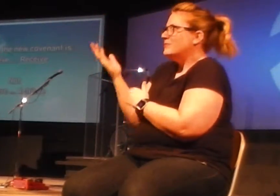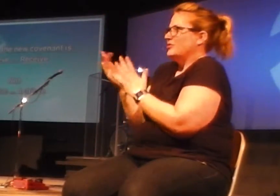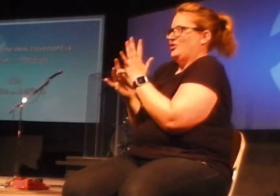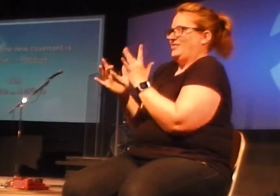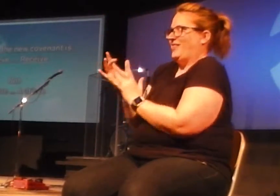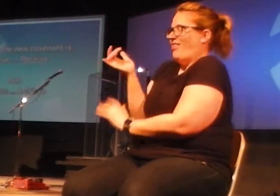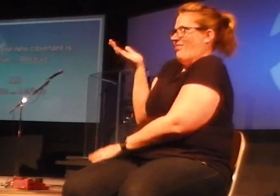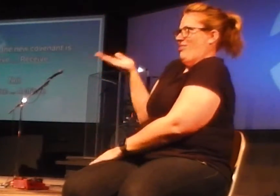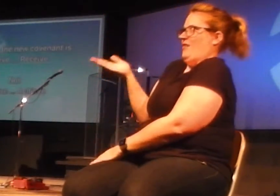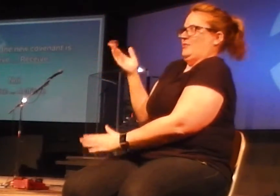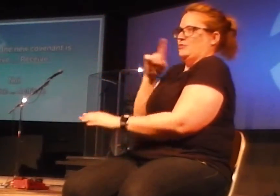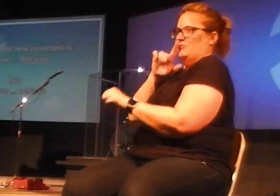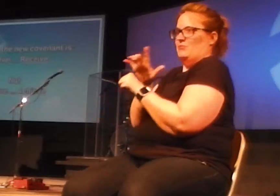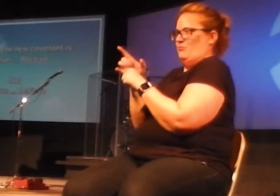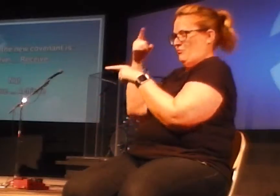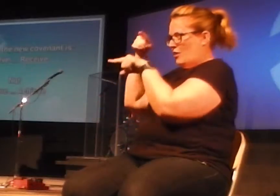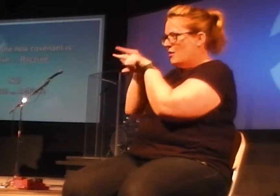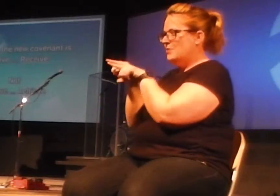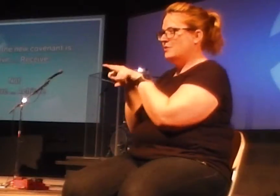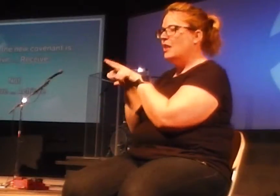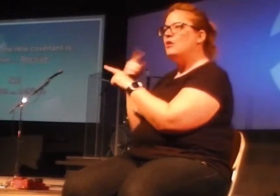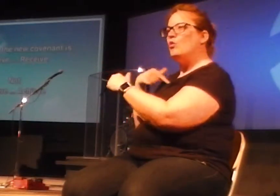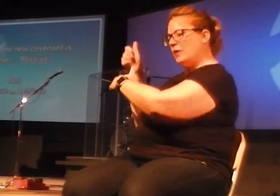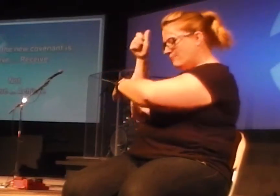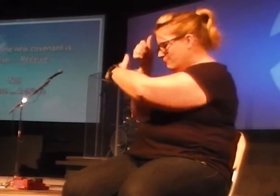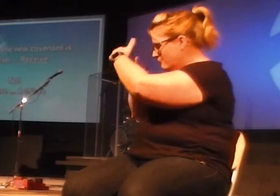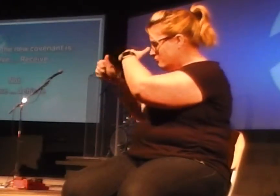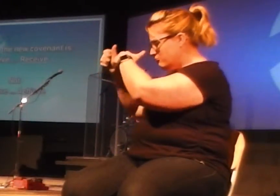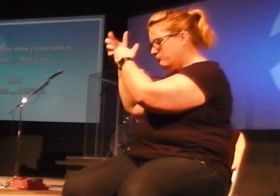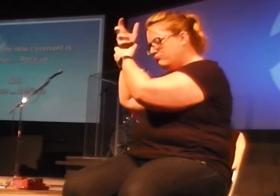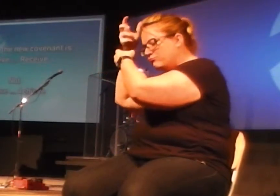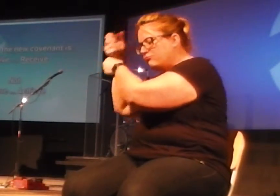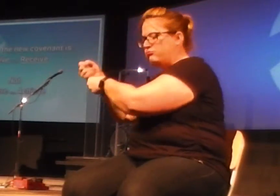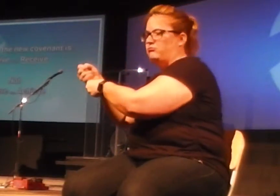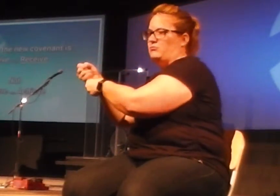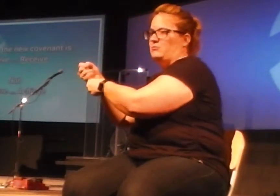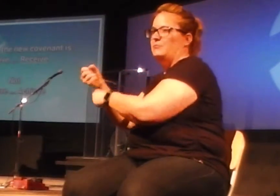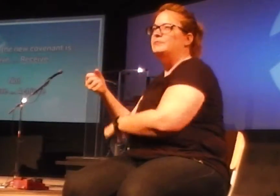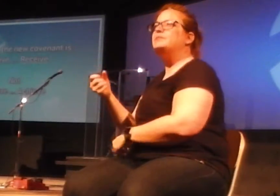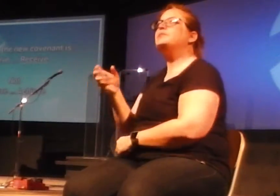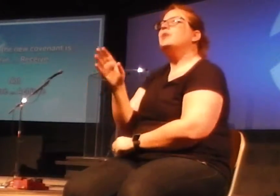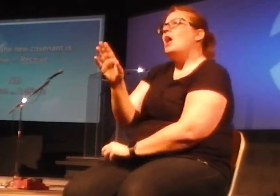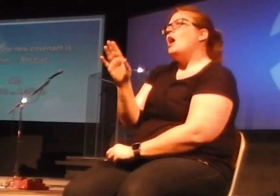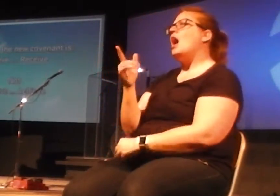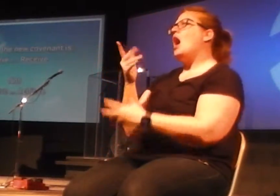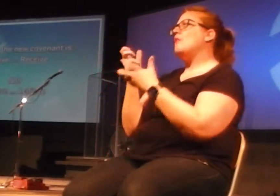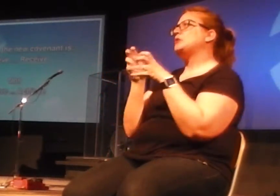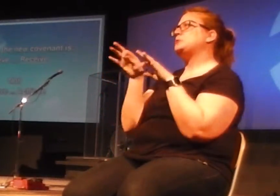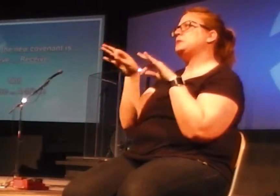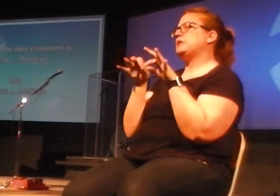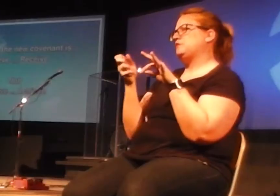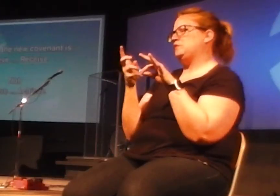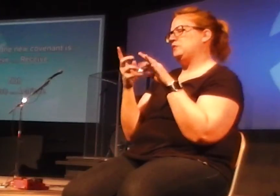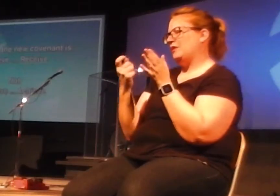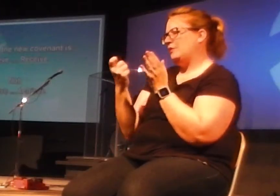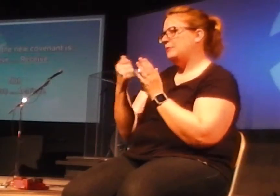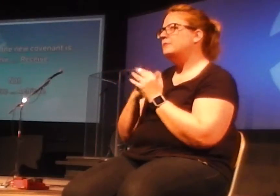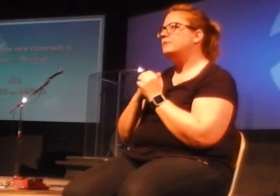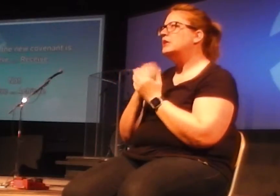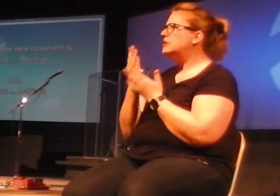new covenant. That's what we're under. That's what we believe in. Now, I just want to say a couple words about that. Some of you are here today, and